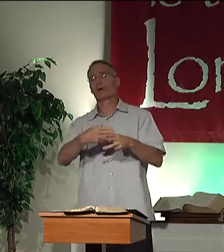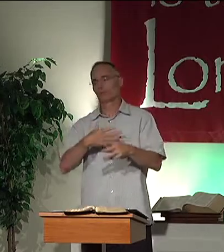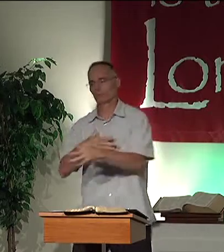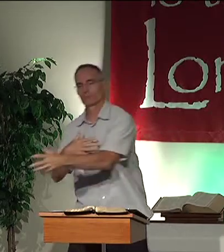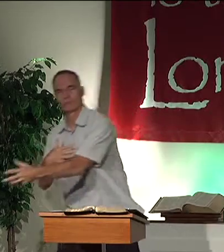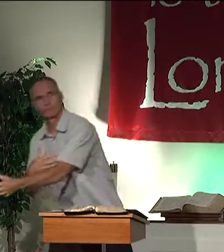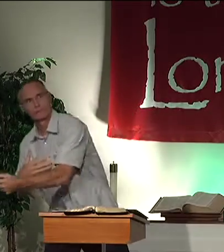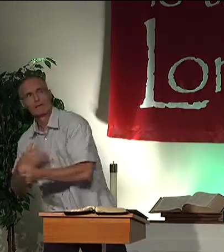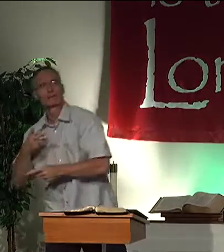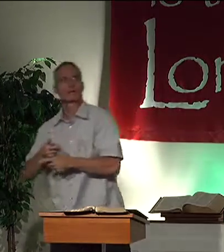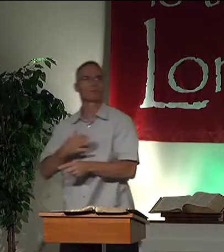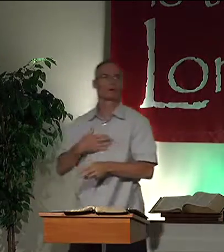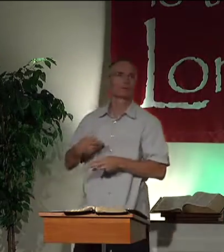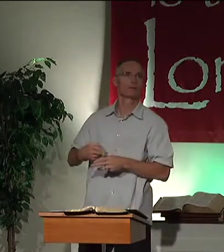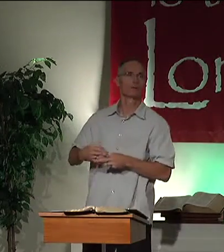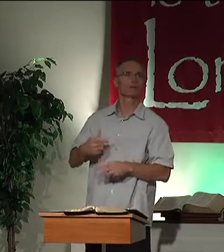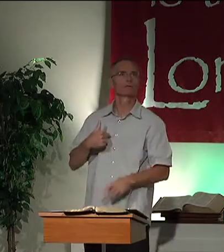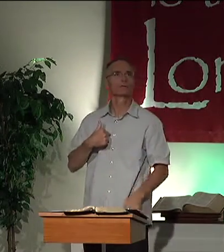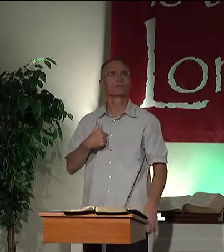Or my reputation, I'm going to keep that.